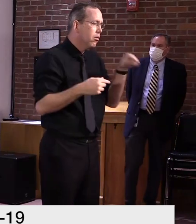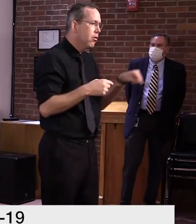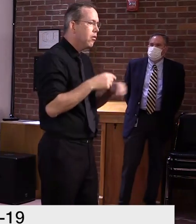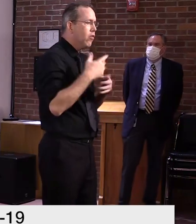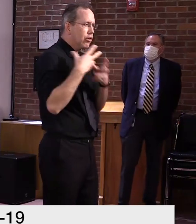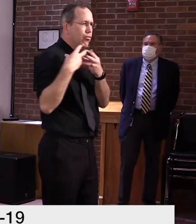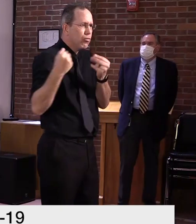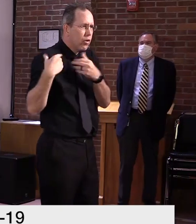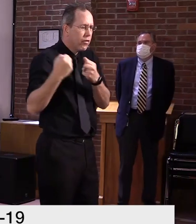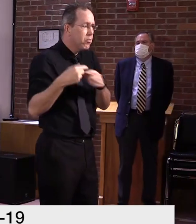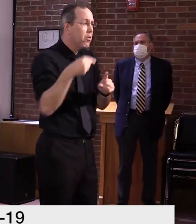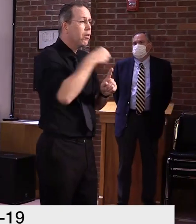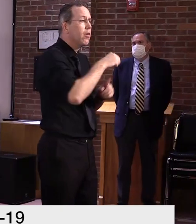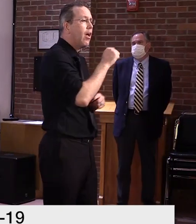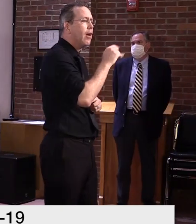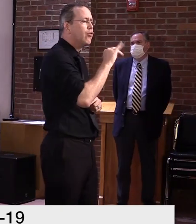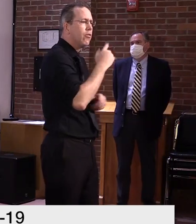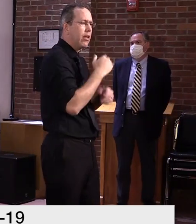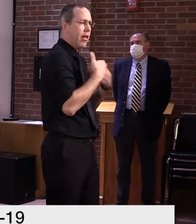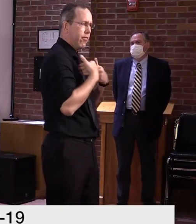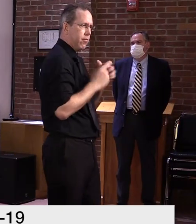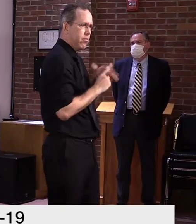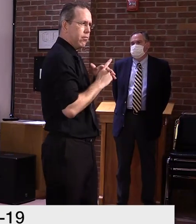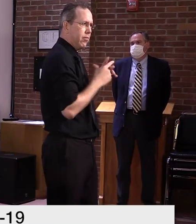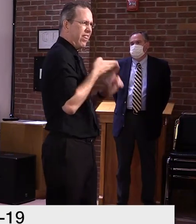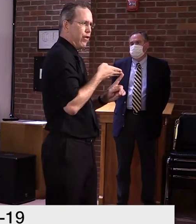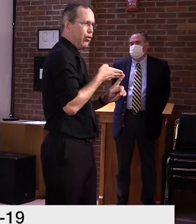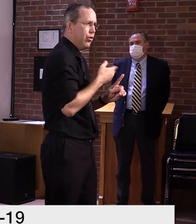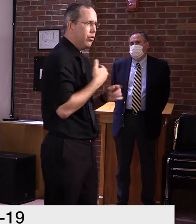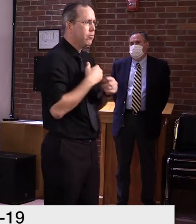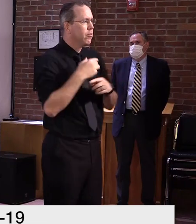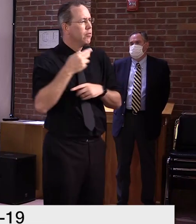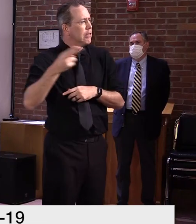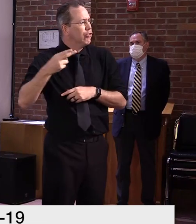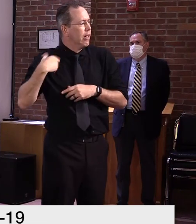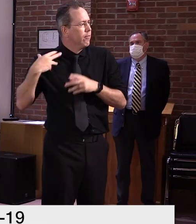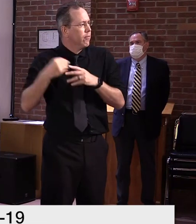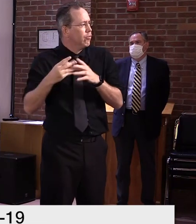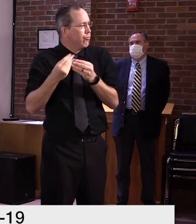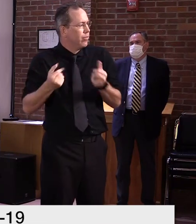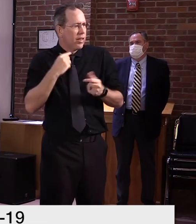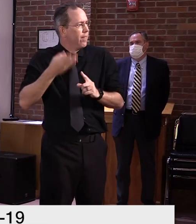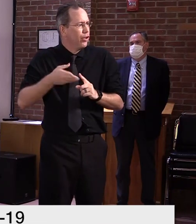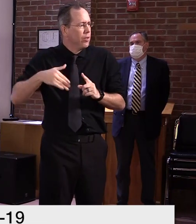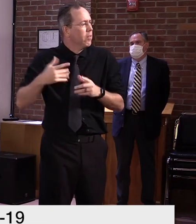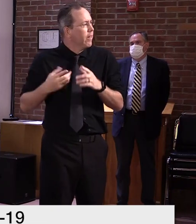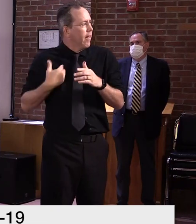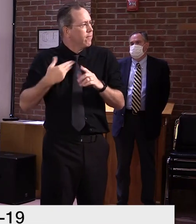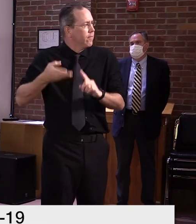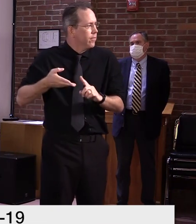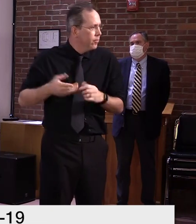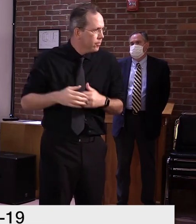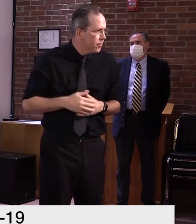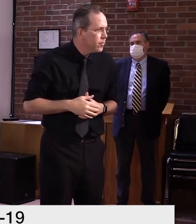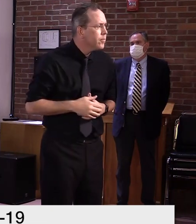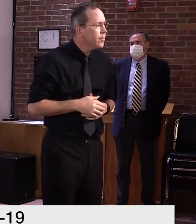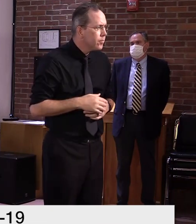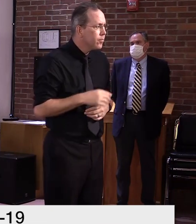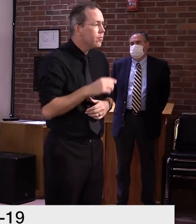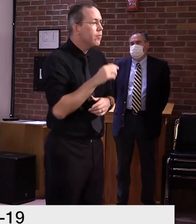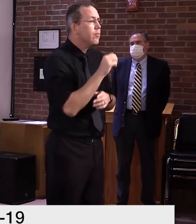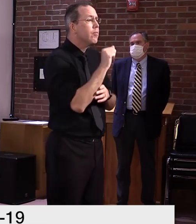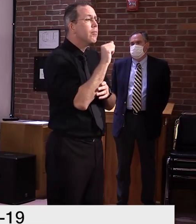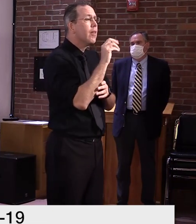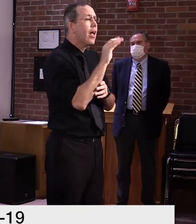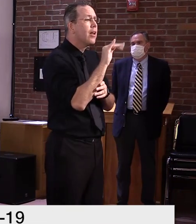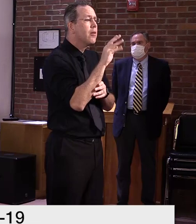And, and serology is a blood test, whereas, uh, antigen and other PCR tests are, typically